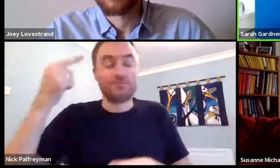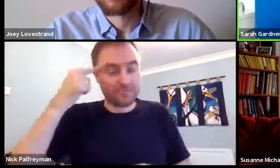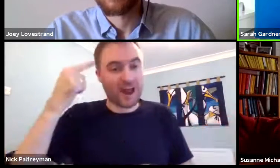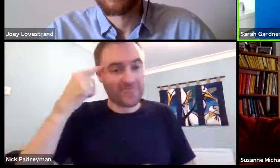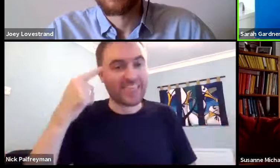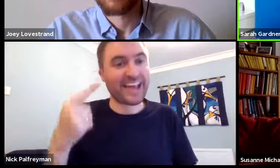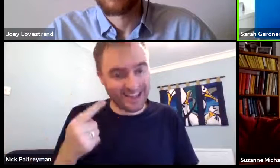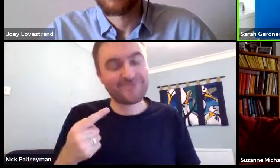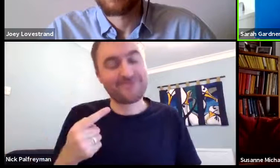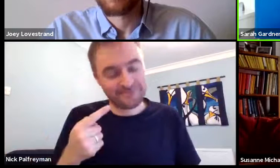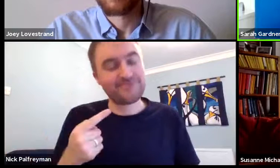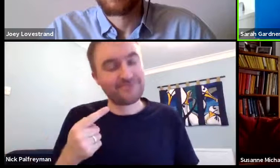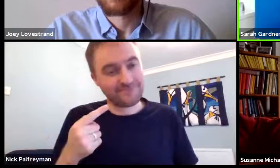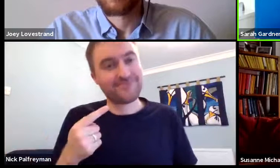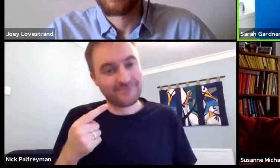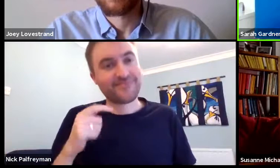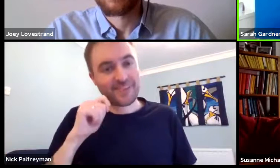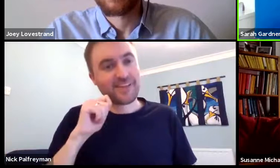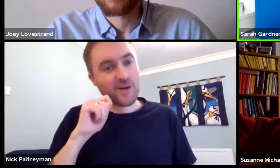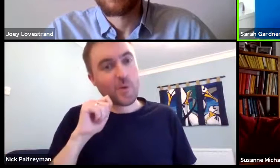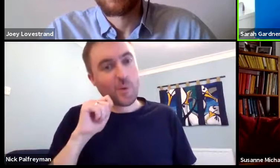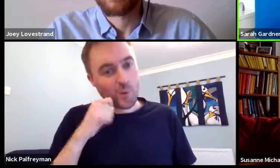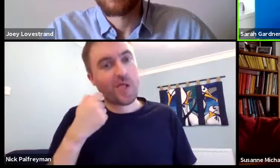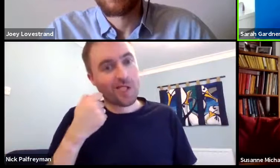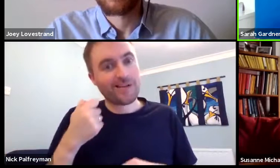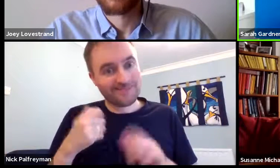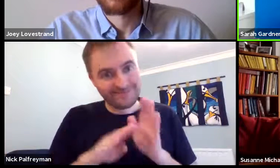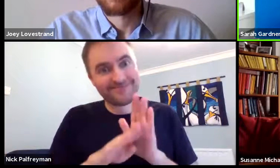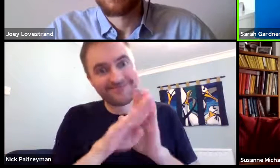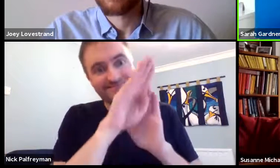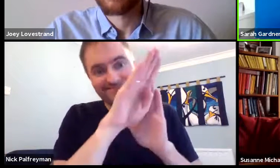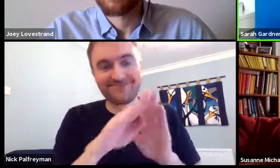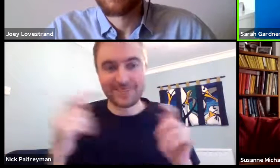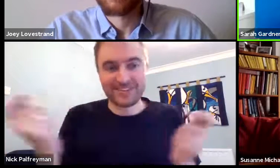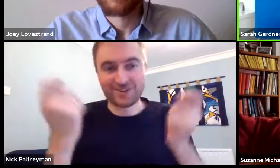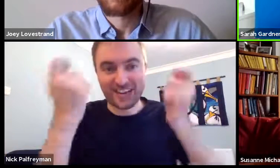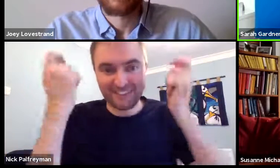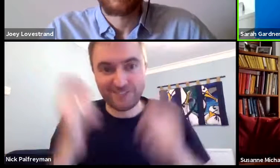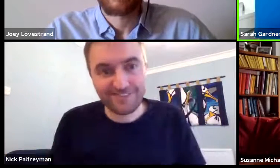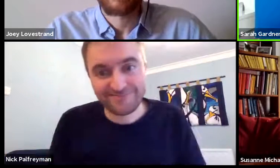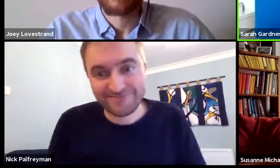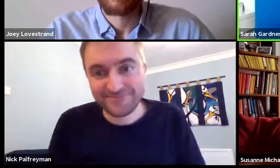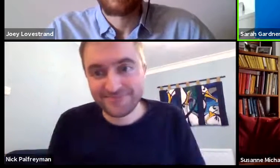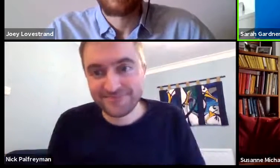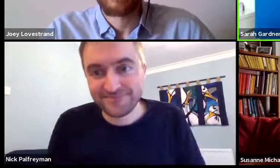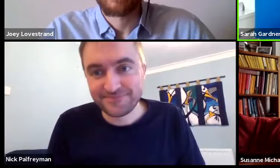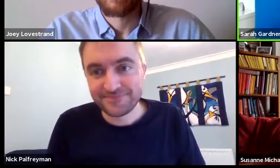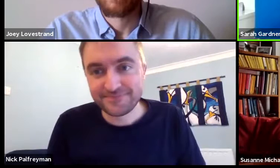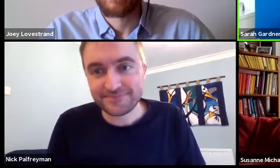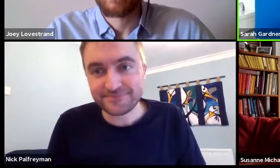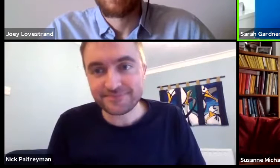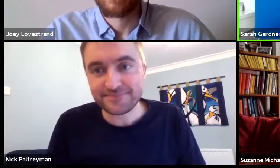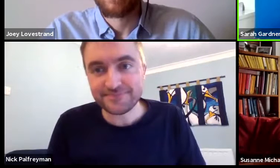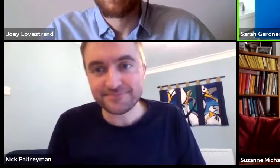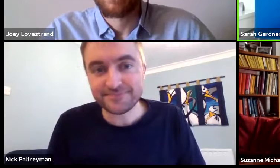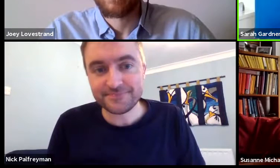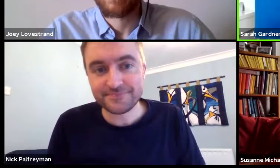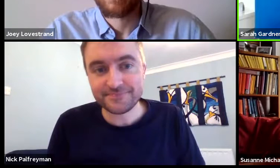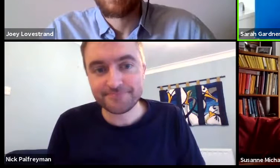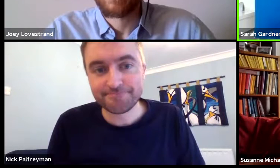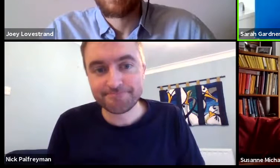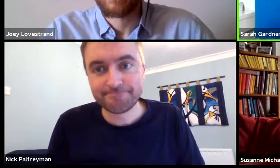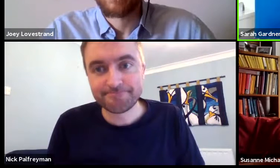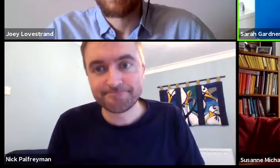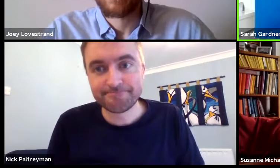the language through Basindo, I think that would be a breakthrough. And I think that would create the